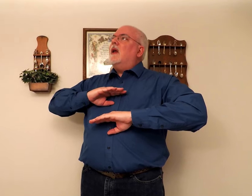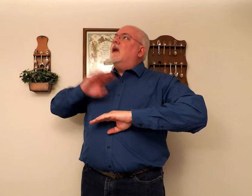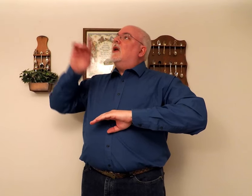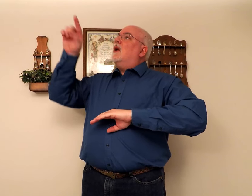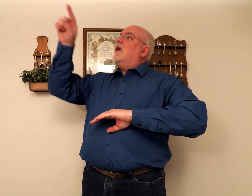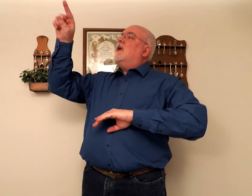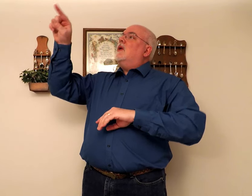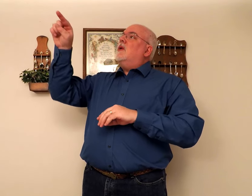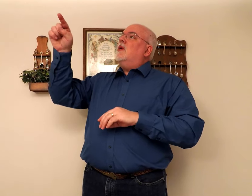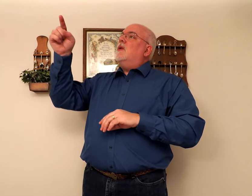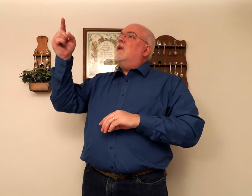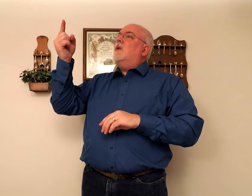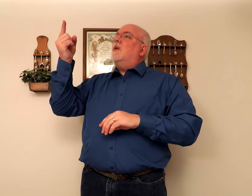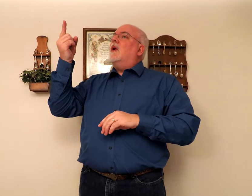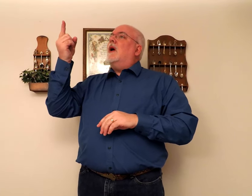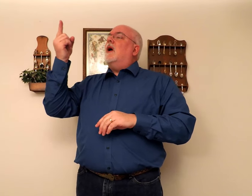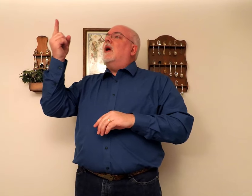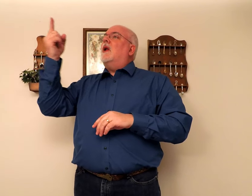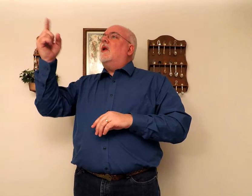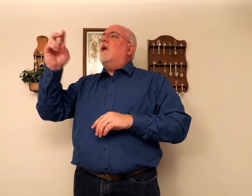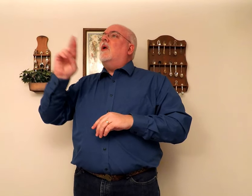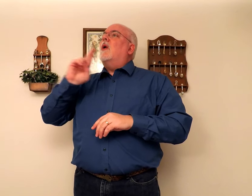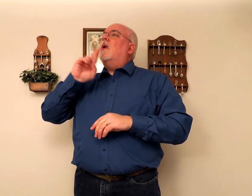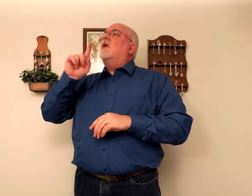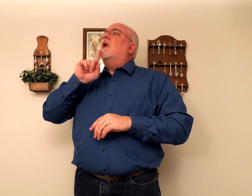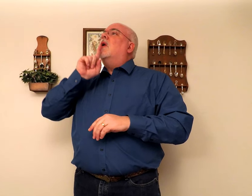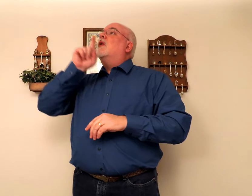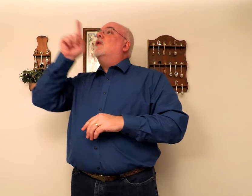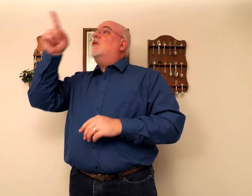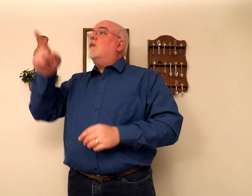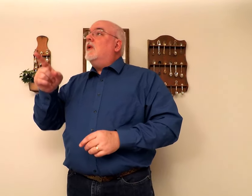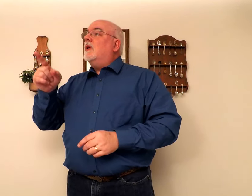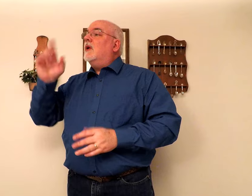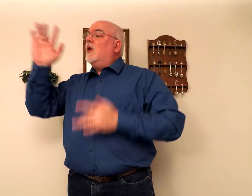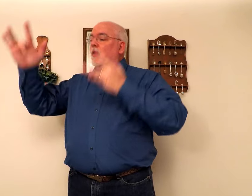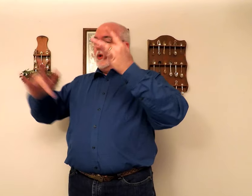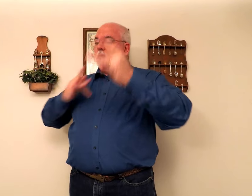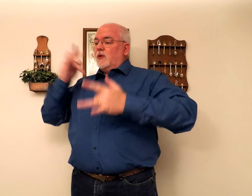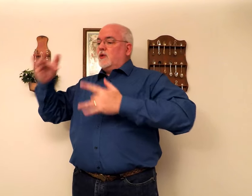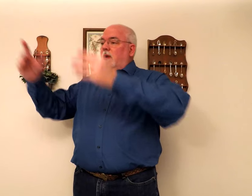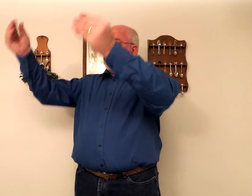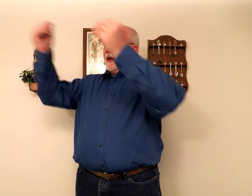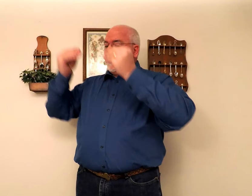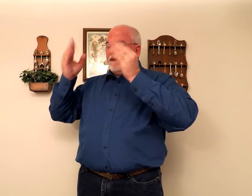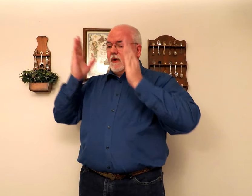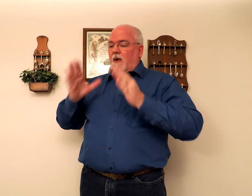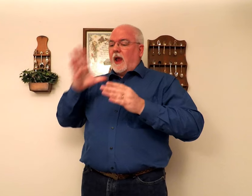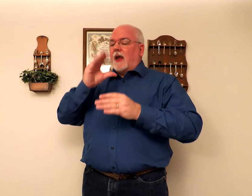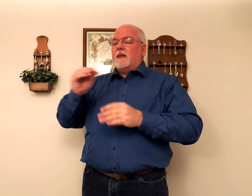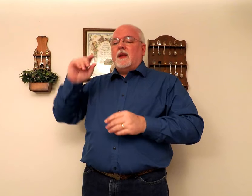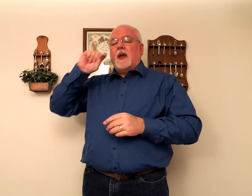You alone are the real joy giver and the